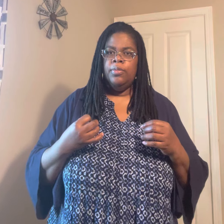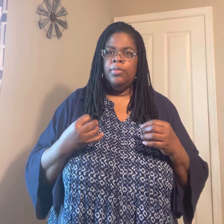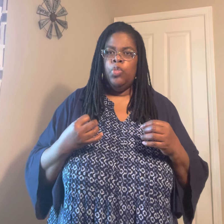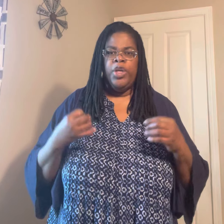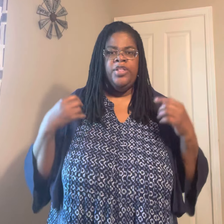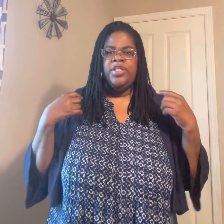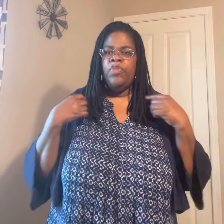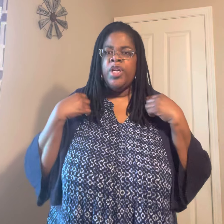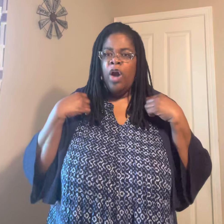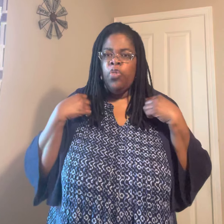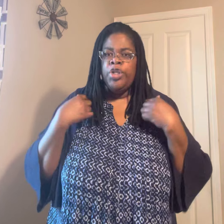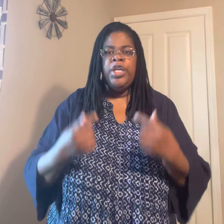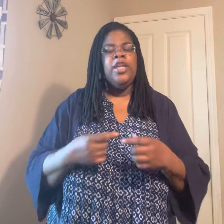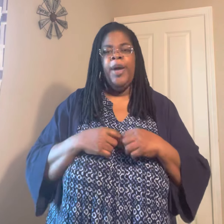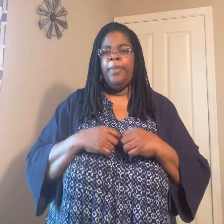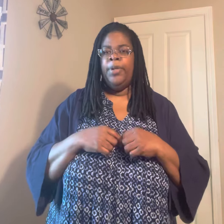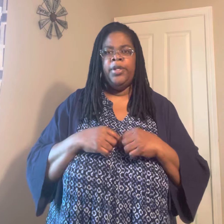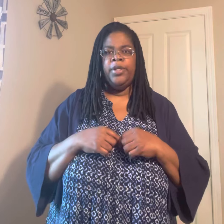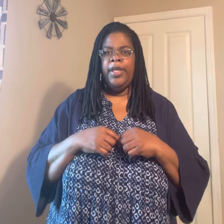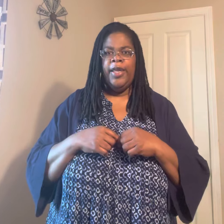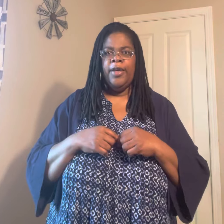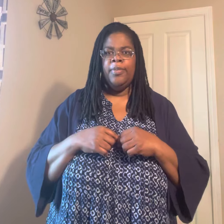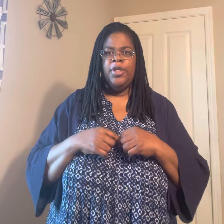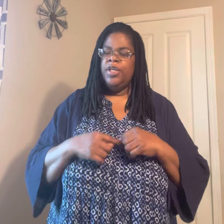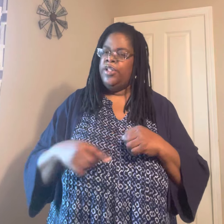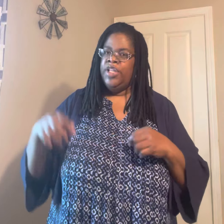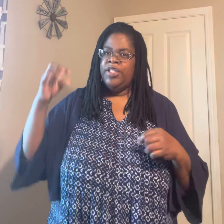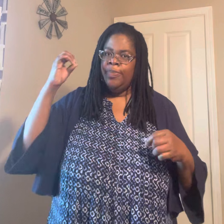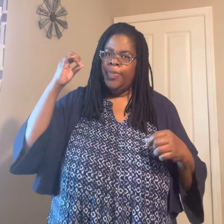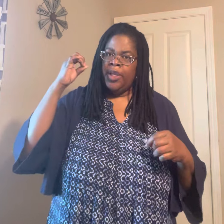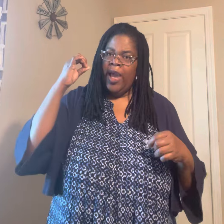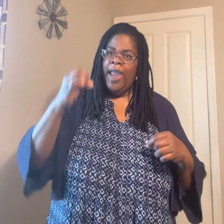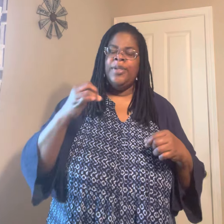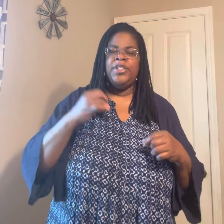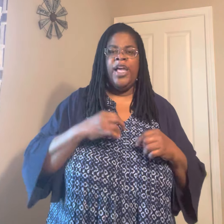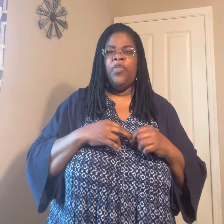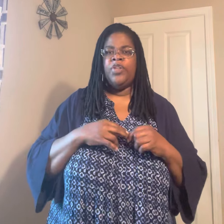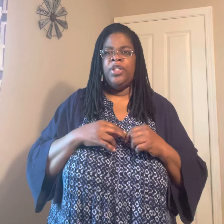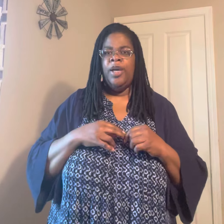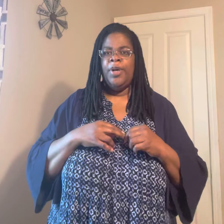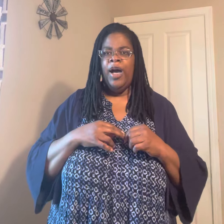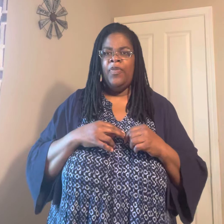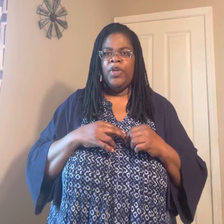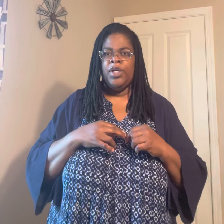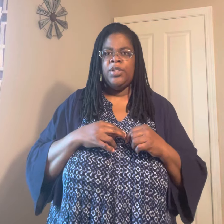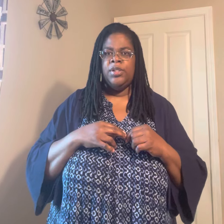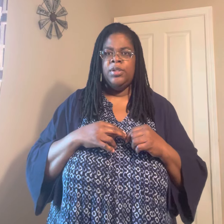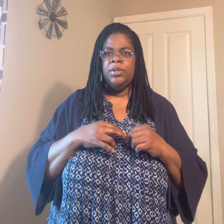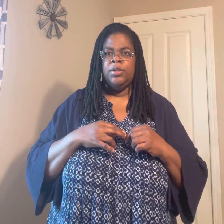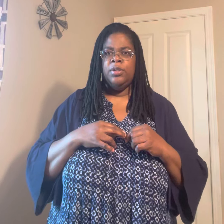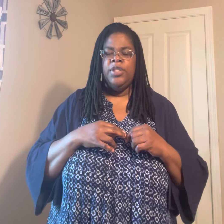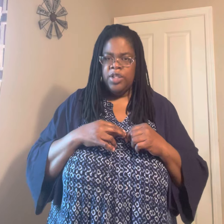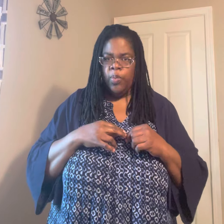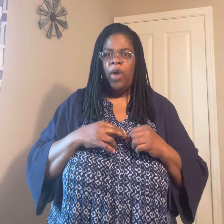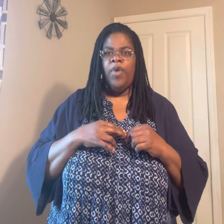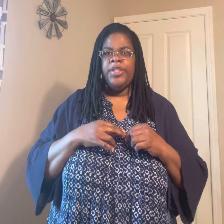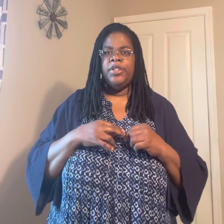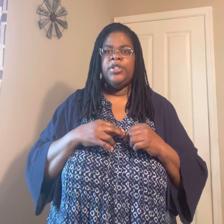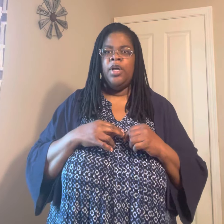We are redeemed by the blood of the lamb. Jesus became the sacrificial lamb of God for us. That's where our righteousness comes